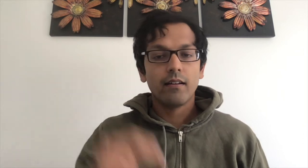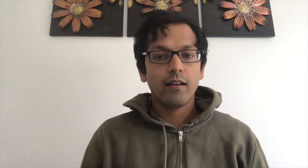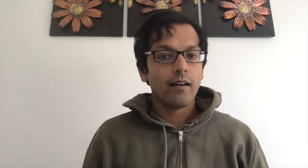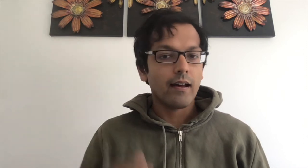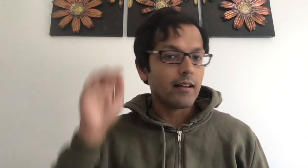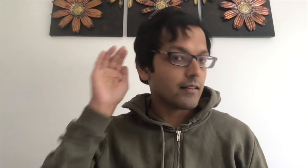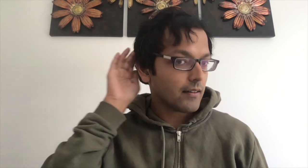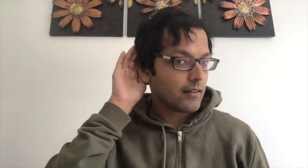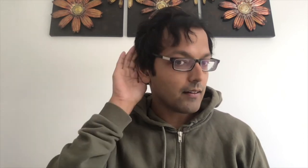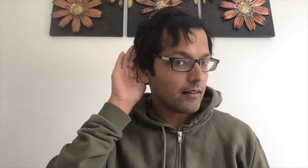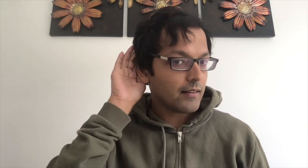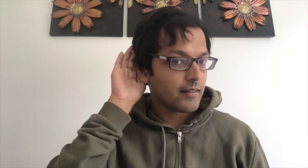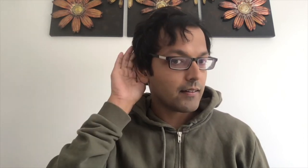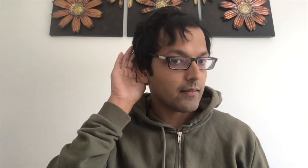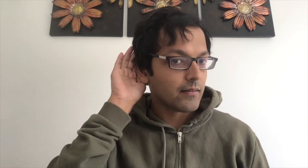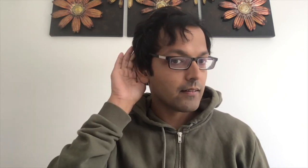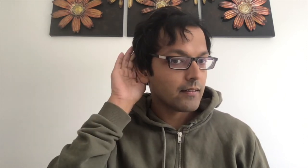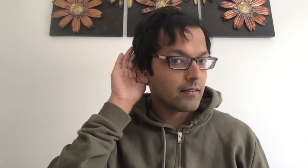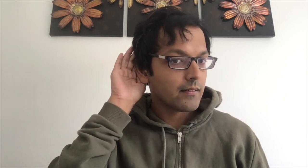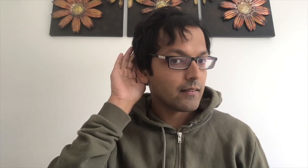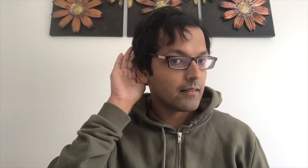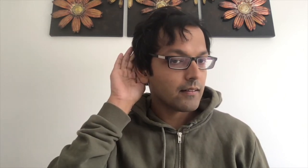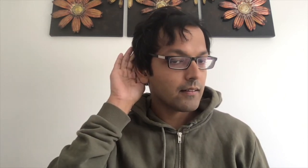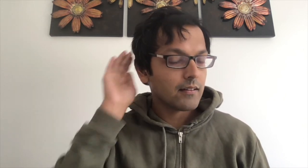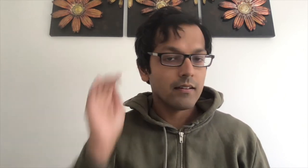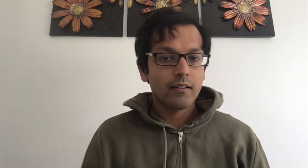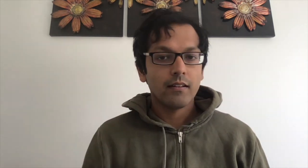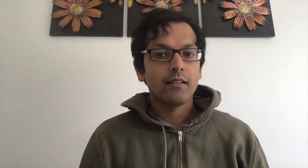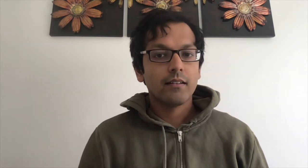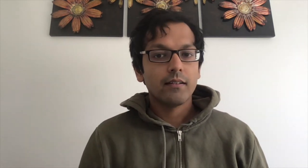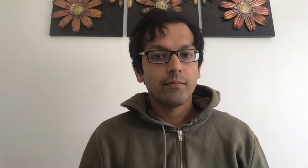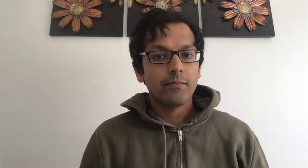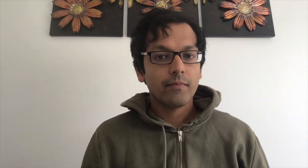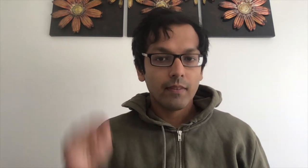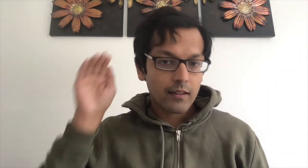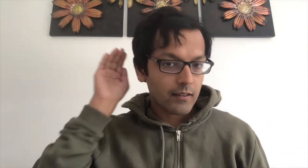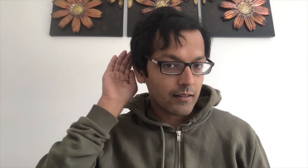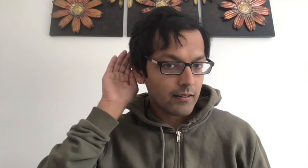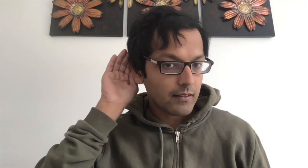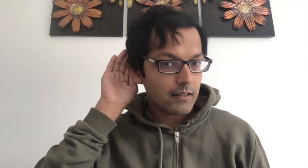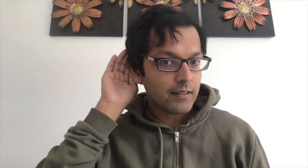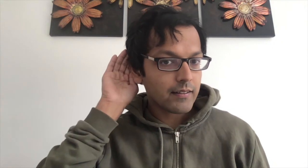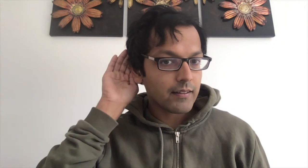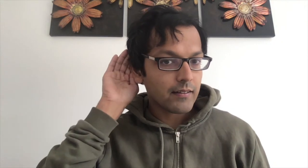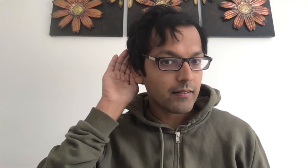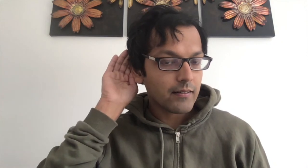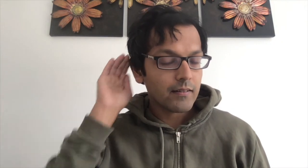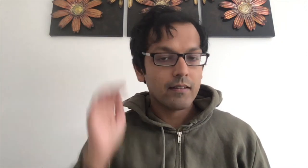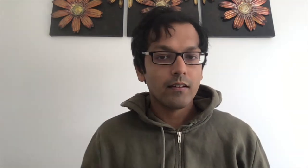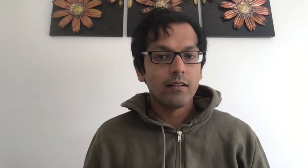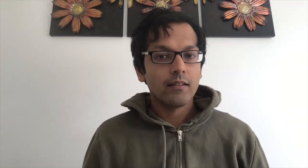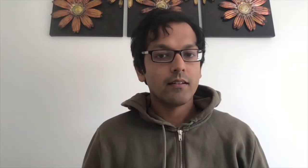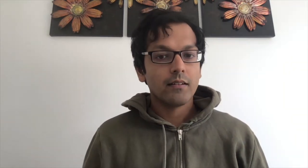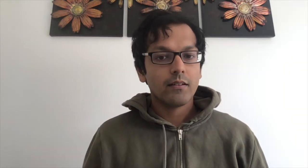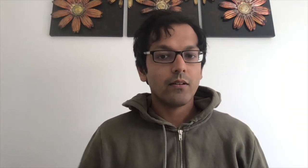and listen, listen. So,